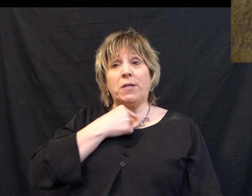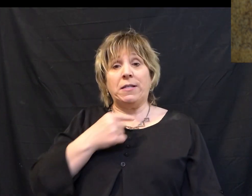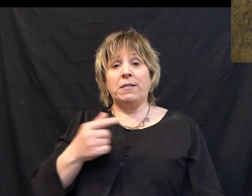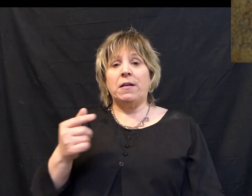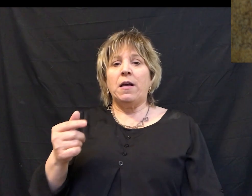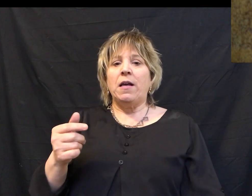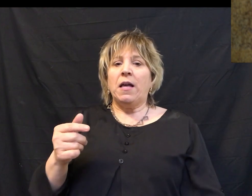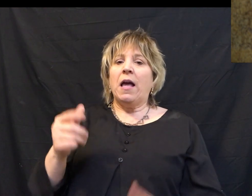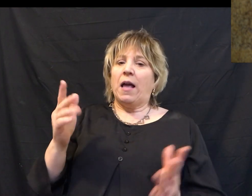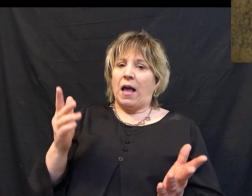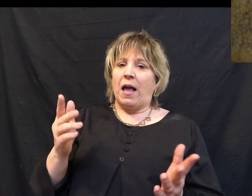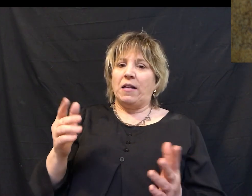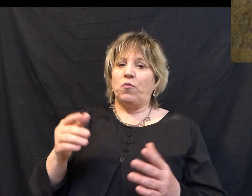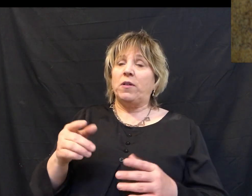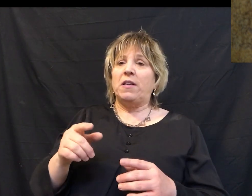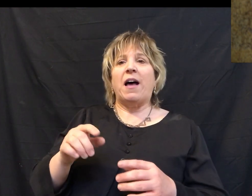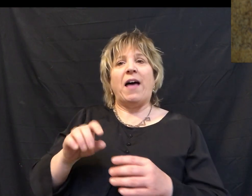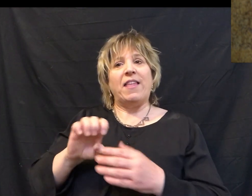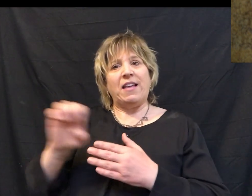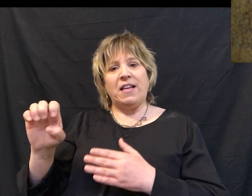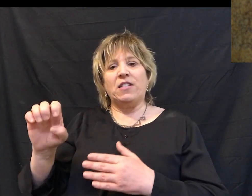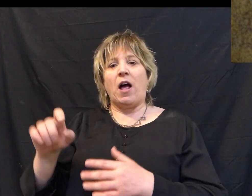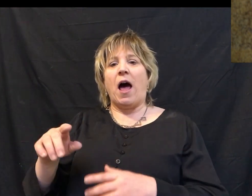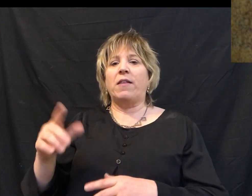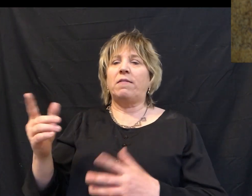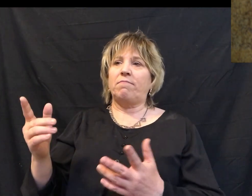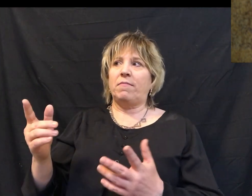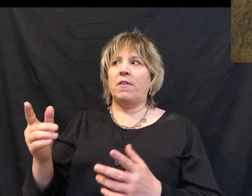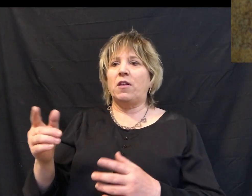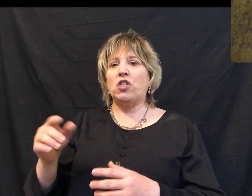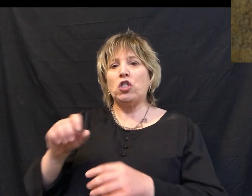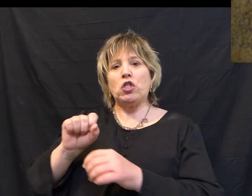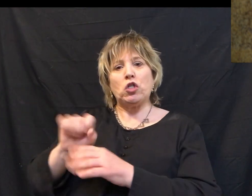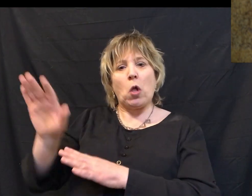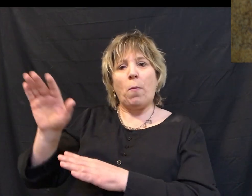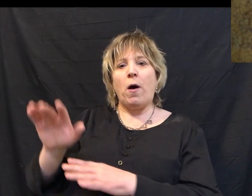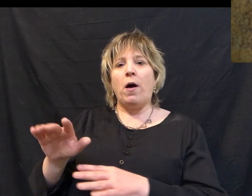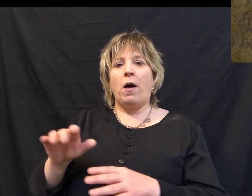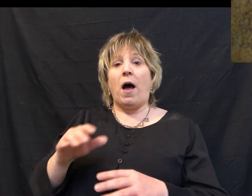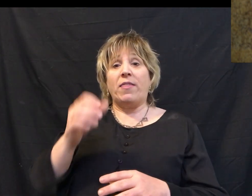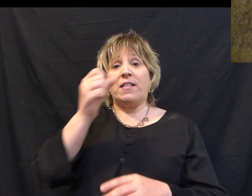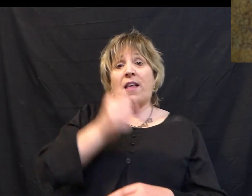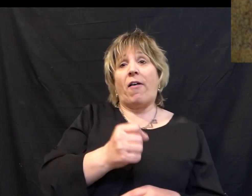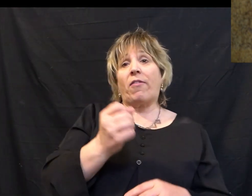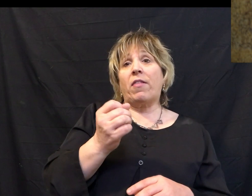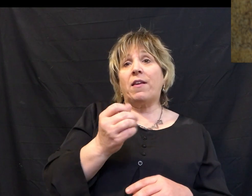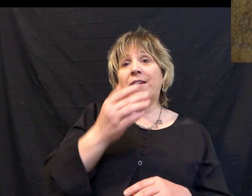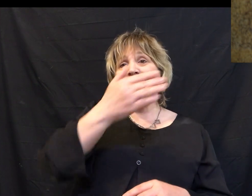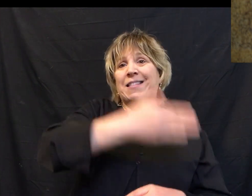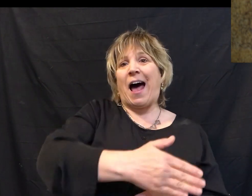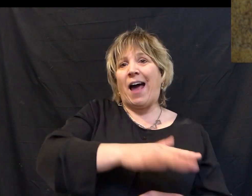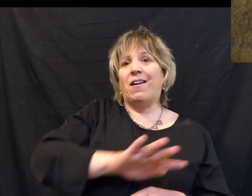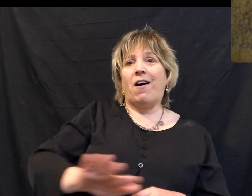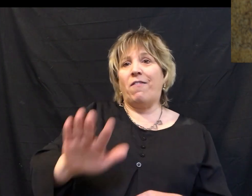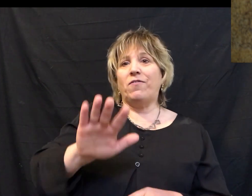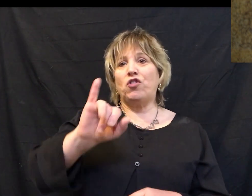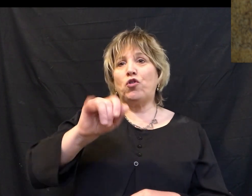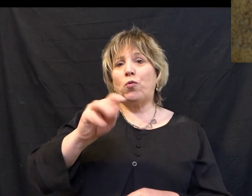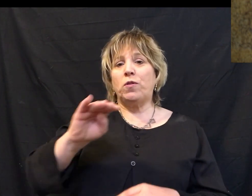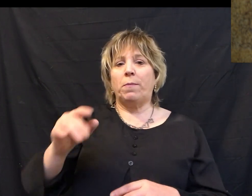priest, whose house was just on the eastern slope of Mount Zion on the south side of Jerusalem. And what I don't want